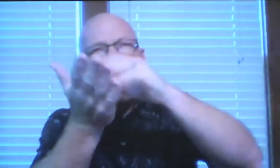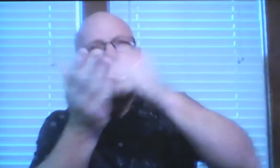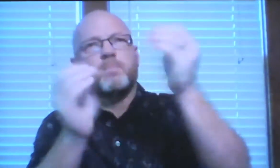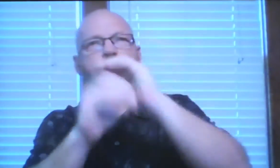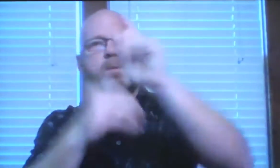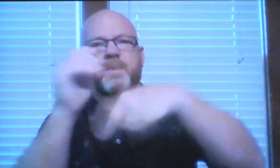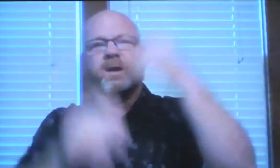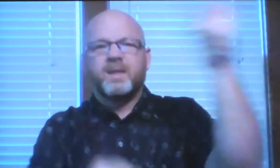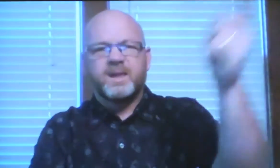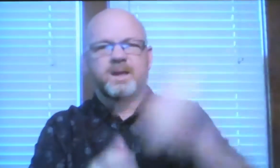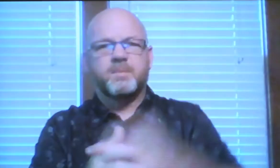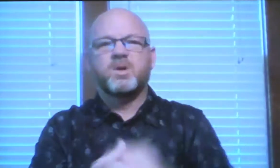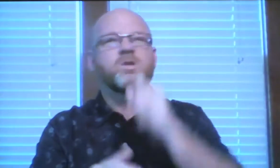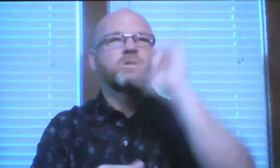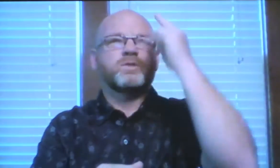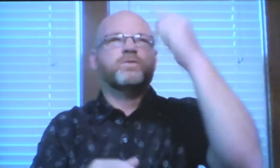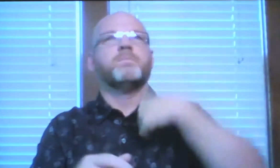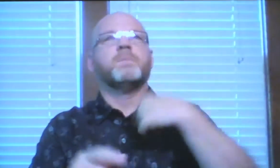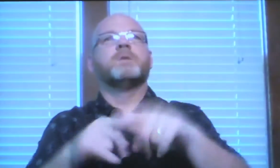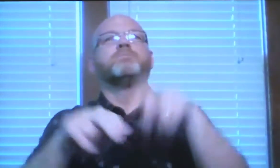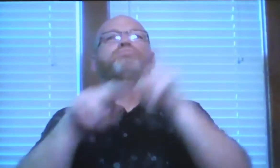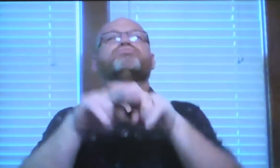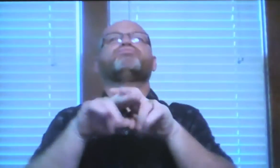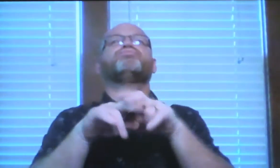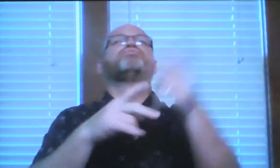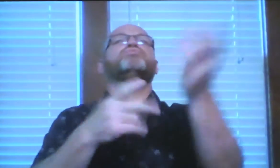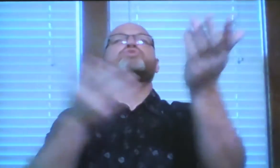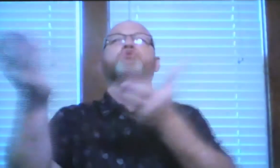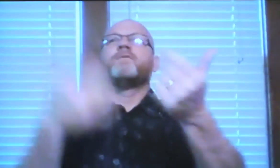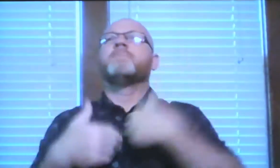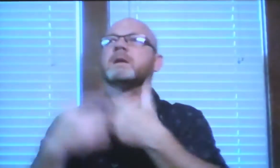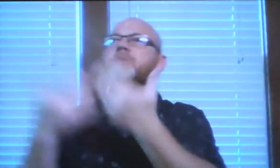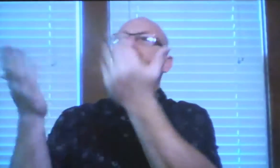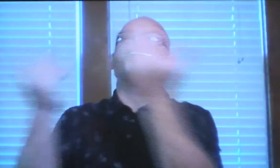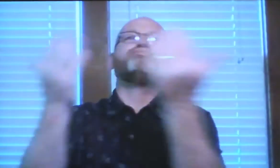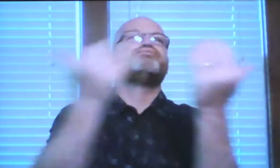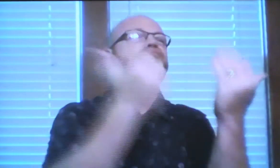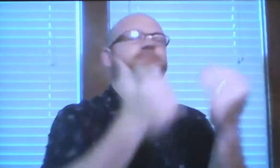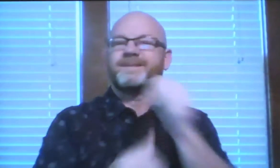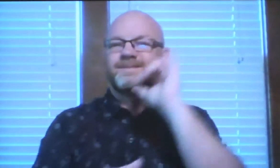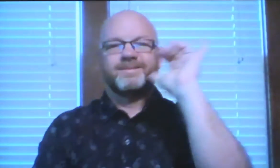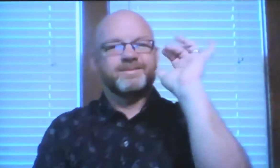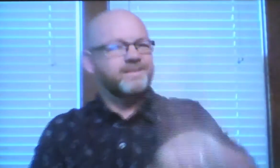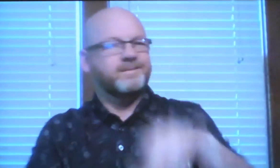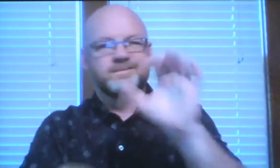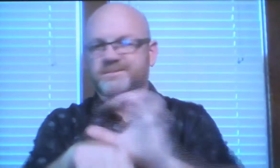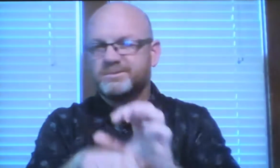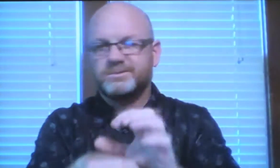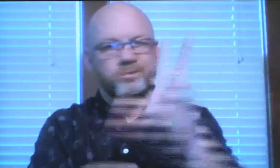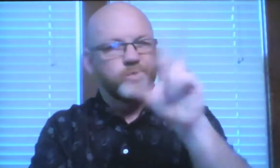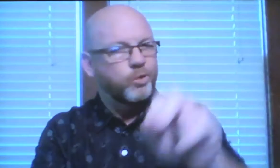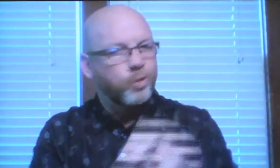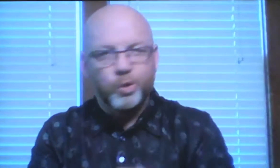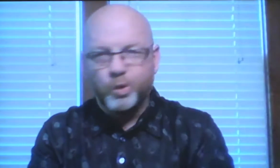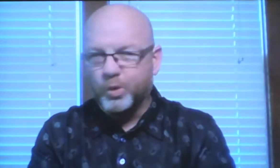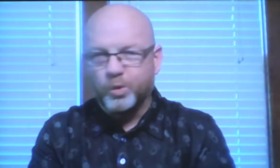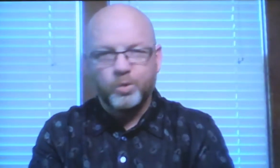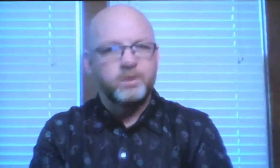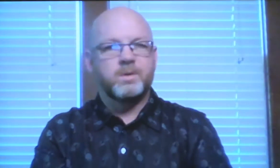and to learn more about God's word it's not just for us to sit and say okay I want people to serve me